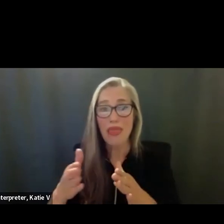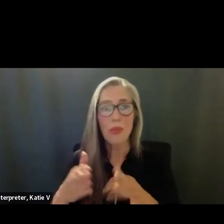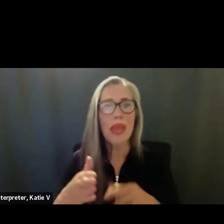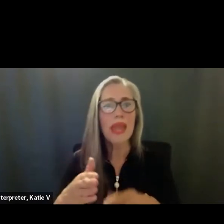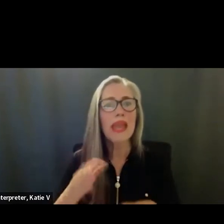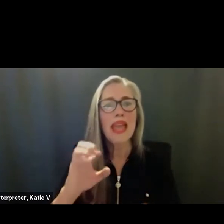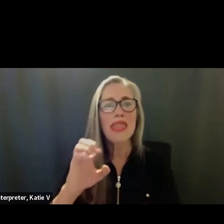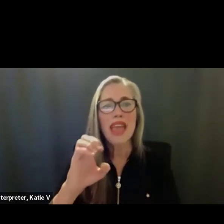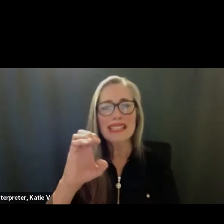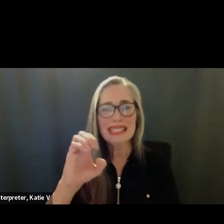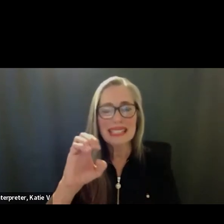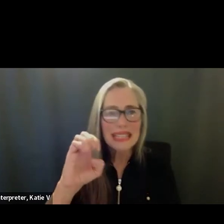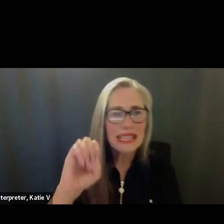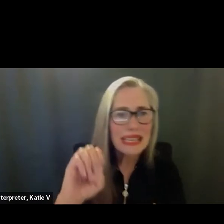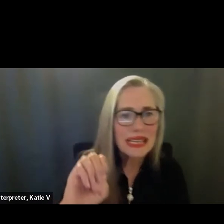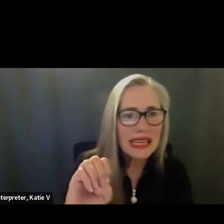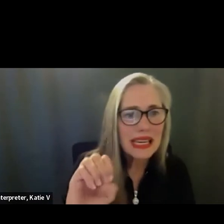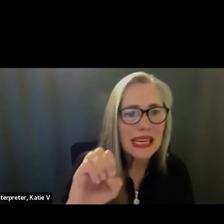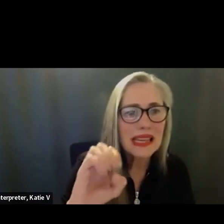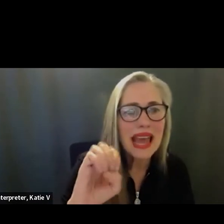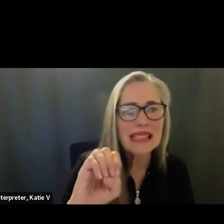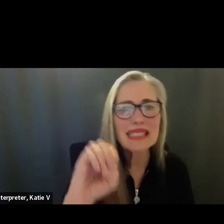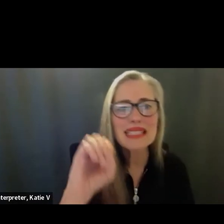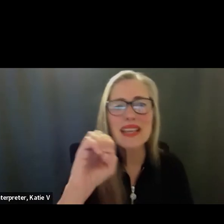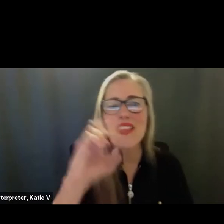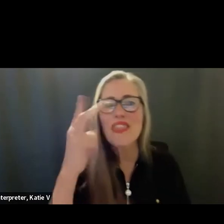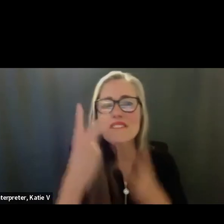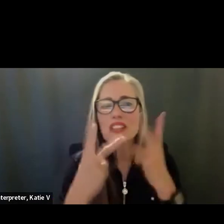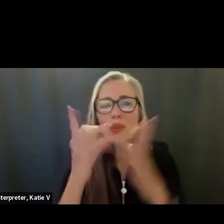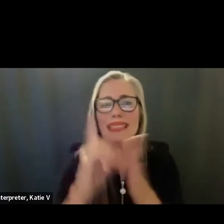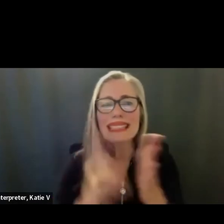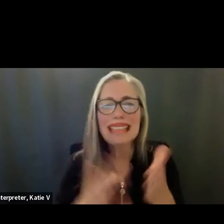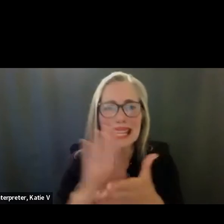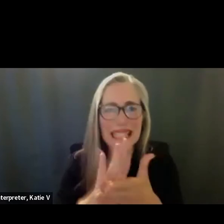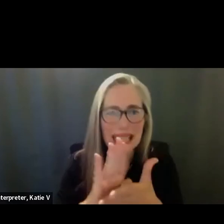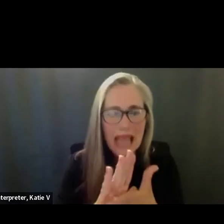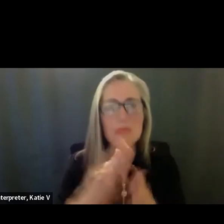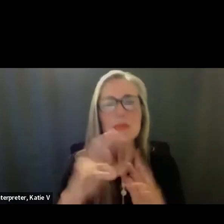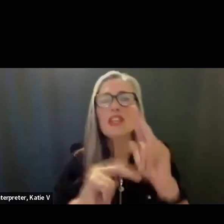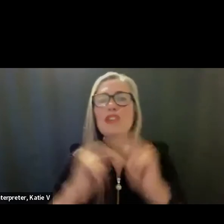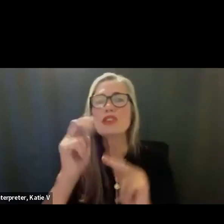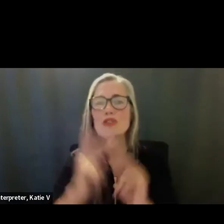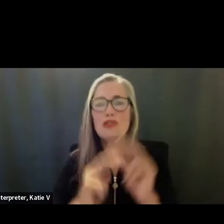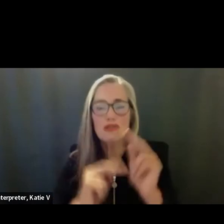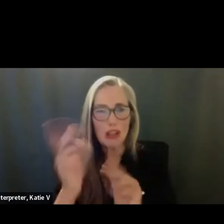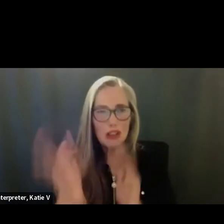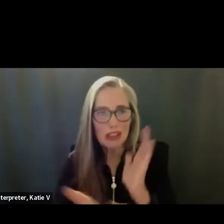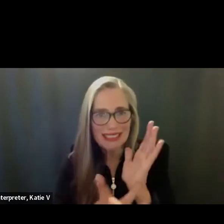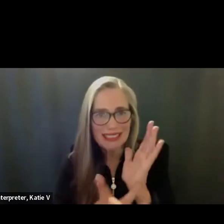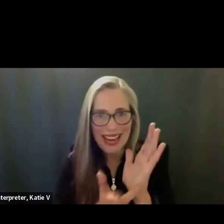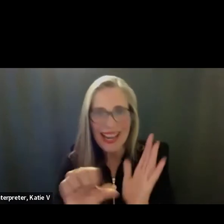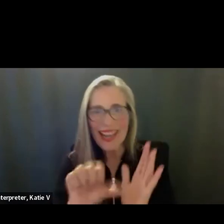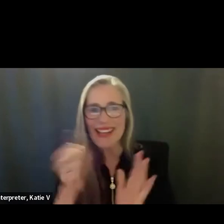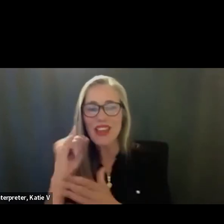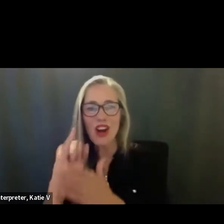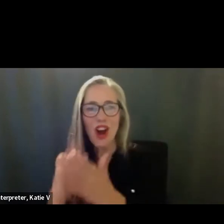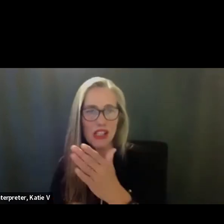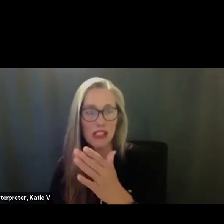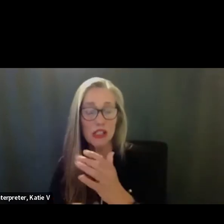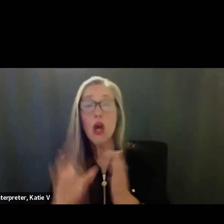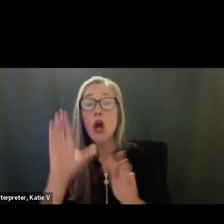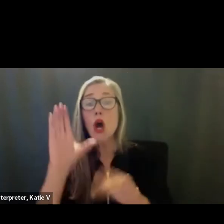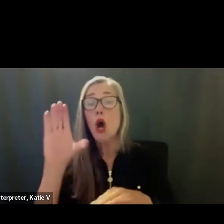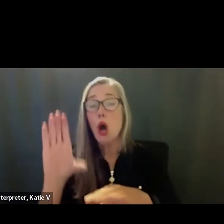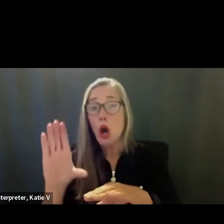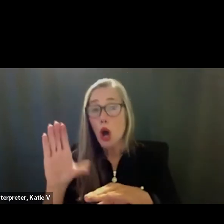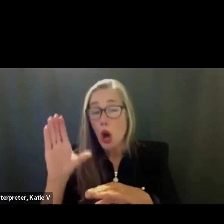construction tech and culinary arts. Next slide. Next slide. Thank you. Our computer science academy,